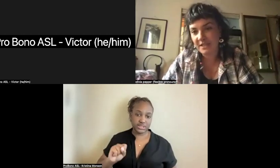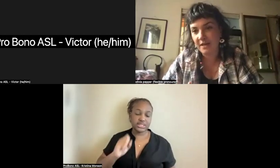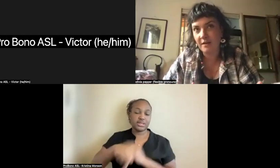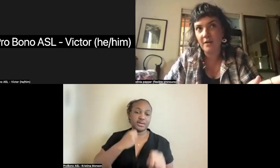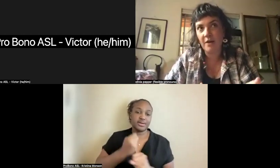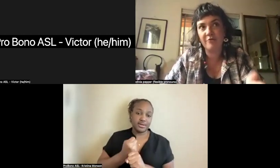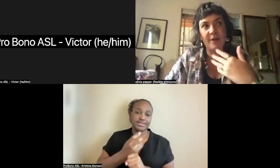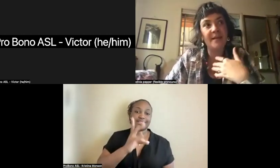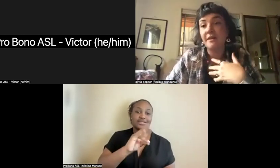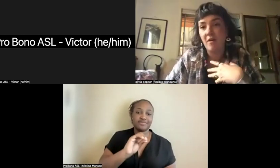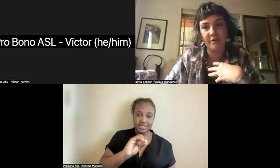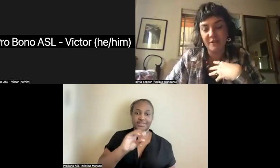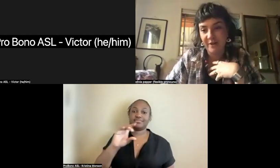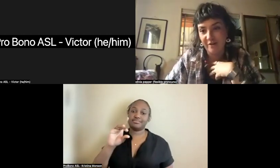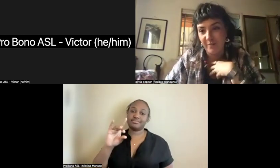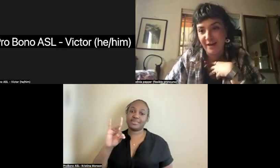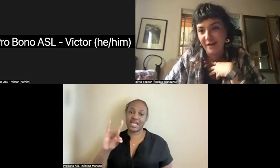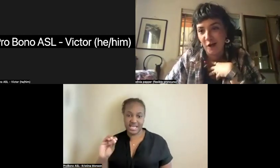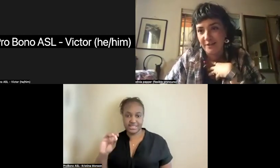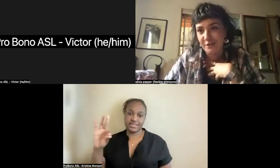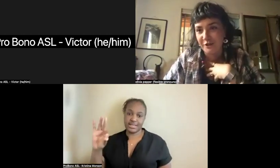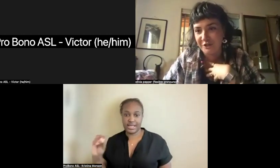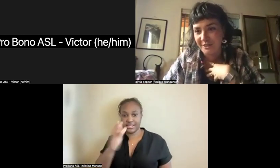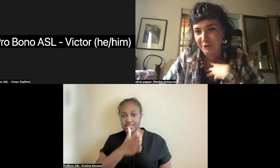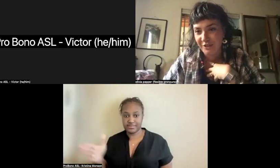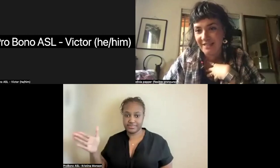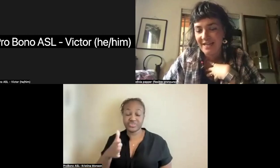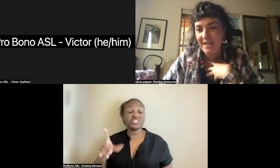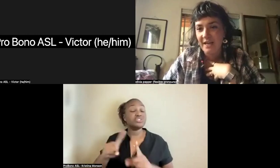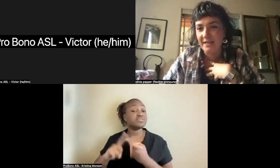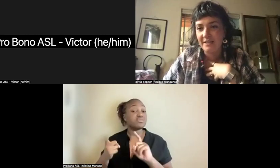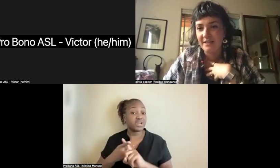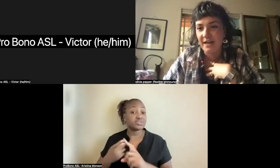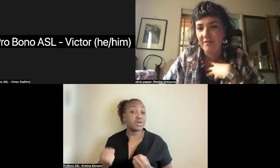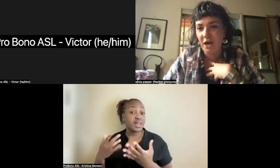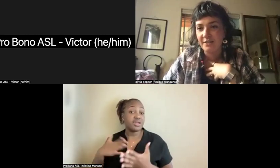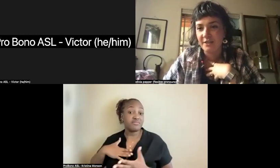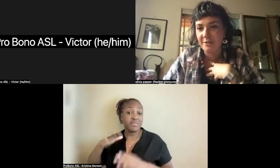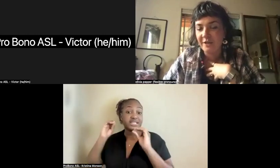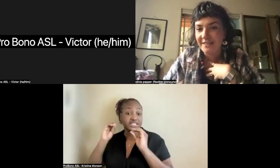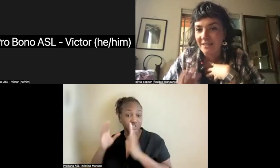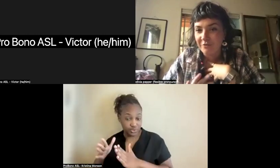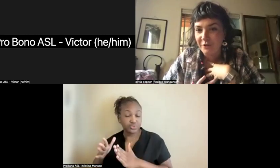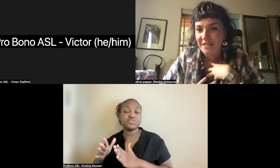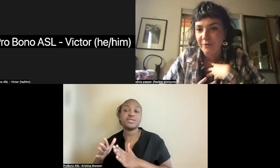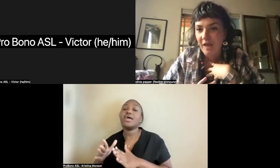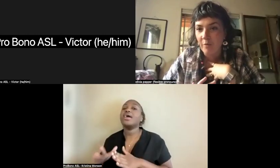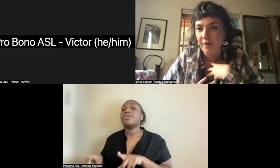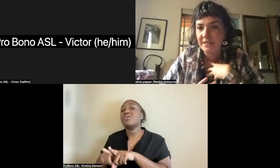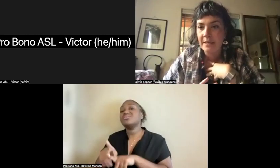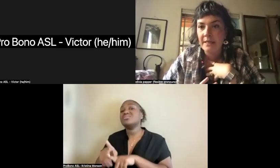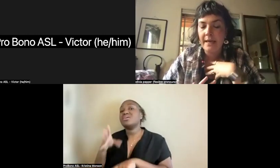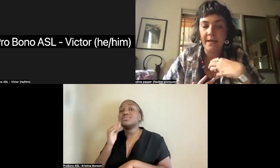she was, uh, a friend and lover to many of my goddess tradition teachers. And I have gotten to experience some of her secret